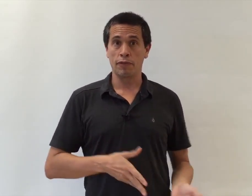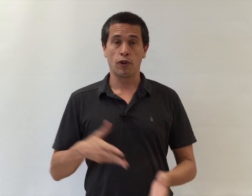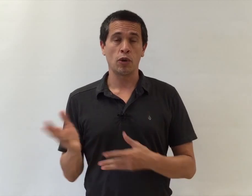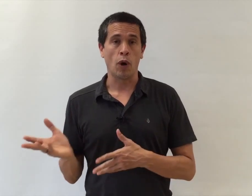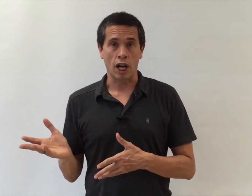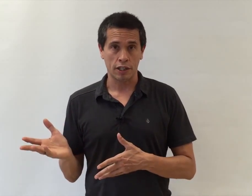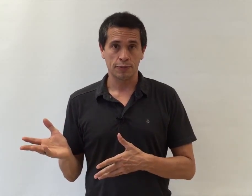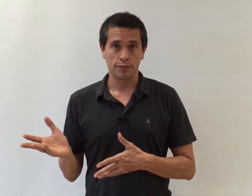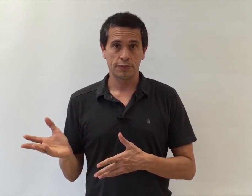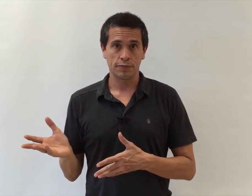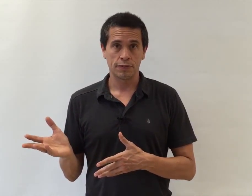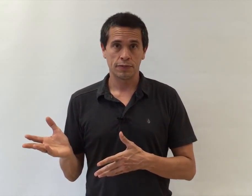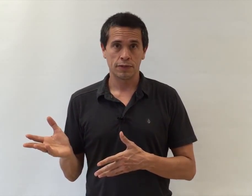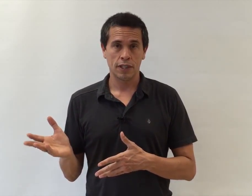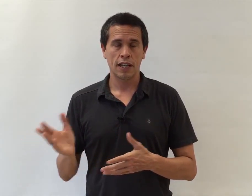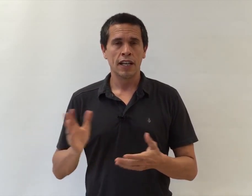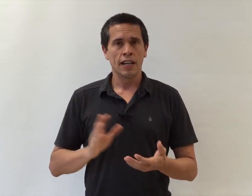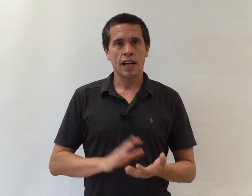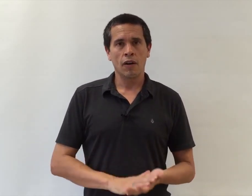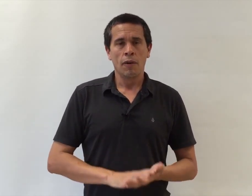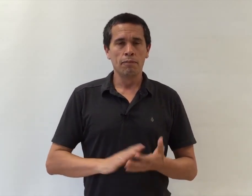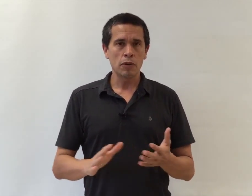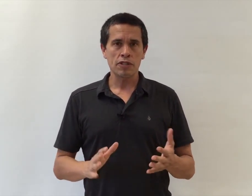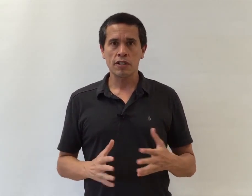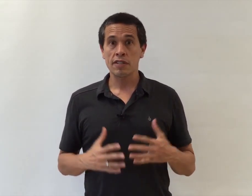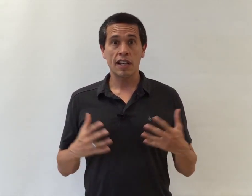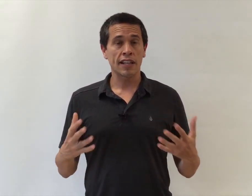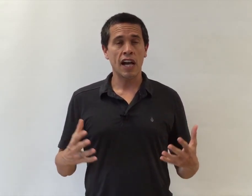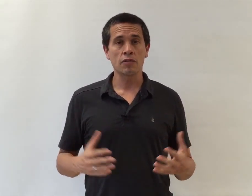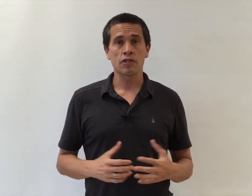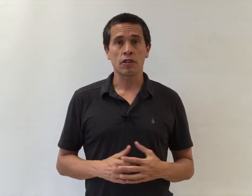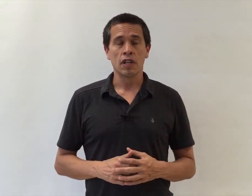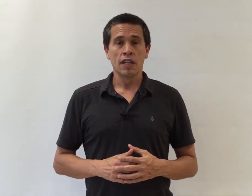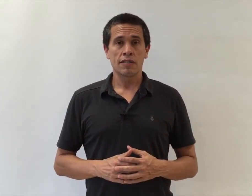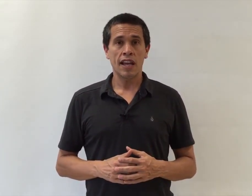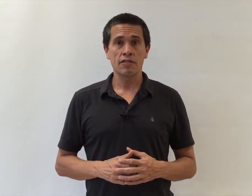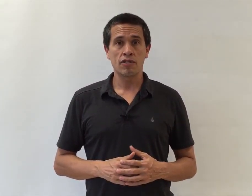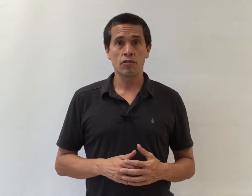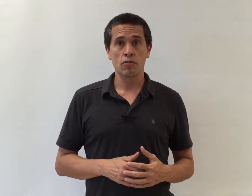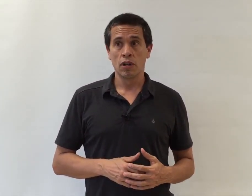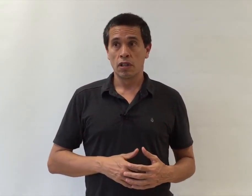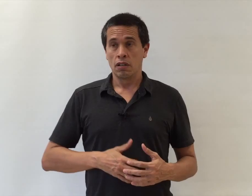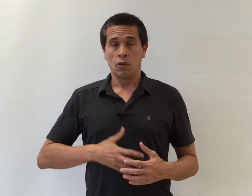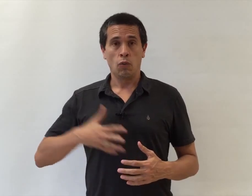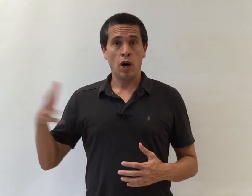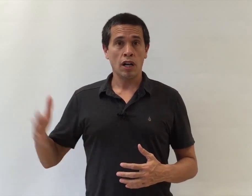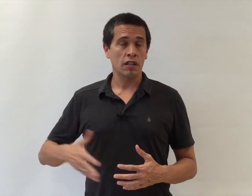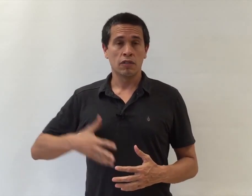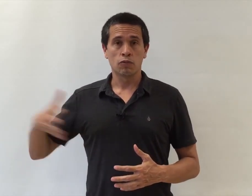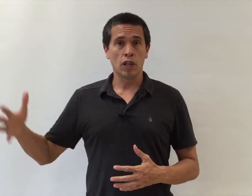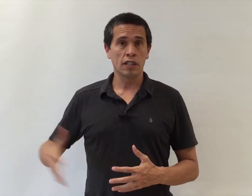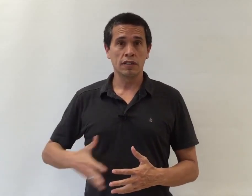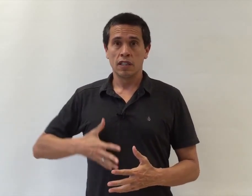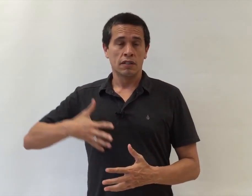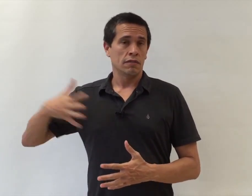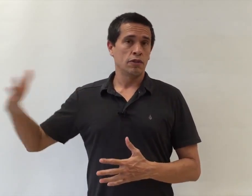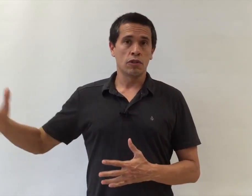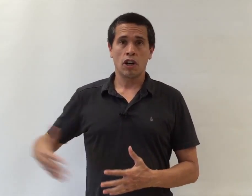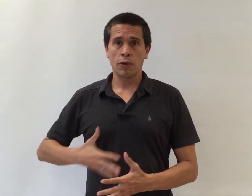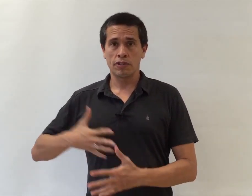before you walk. Now most singers I encounter tend to walk, run, do caros,